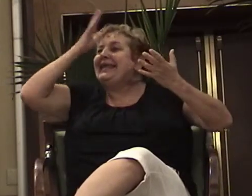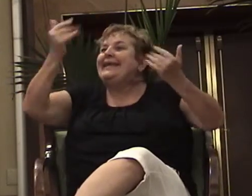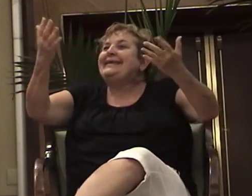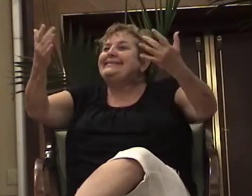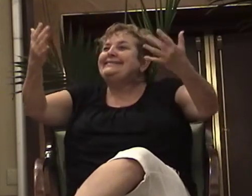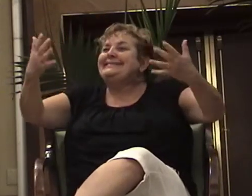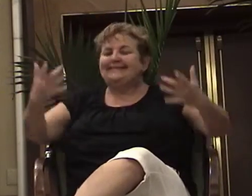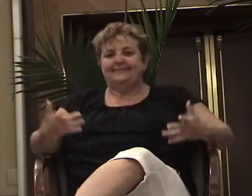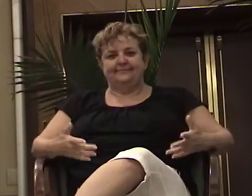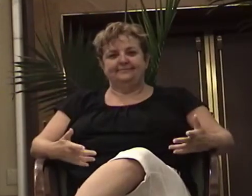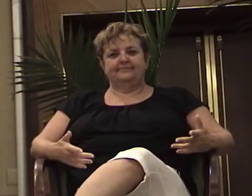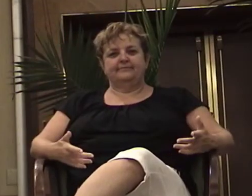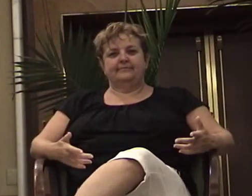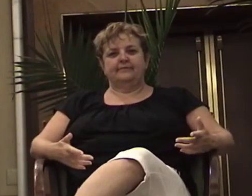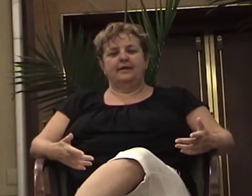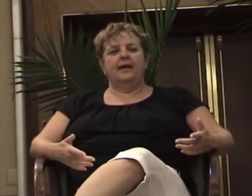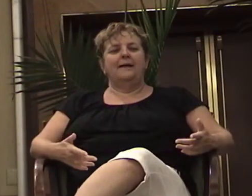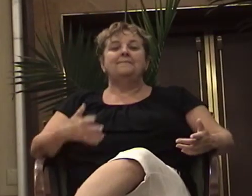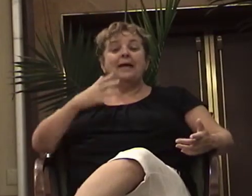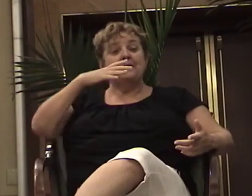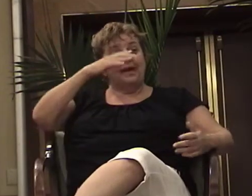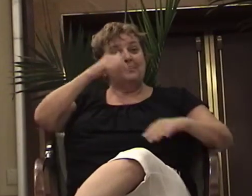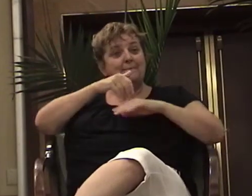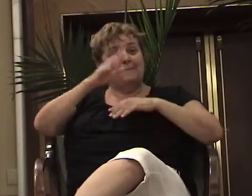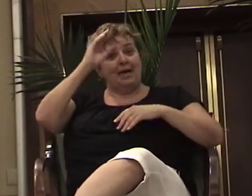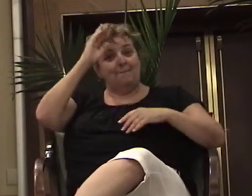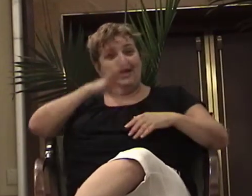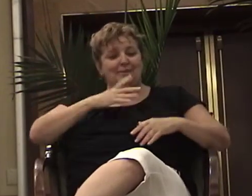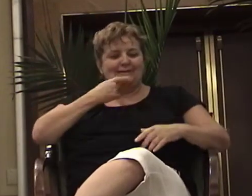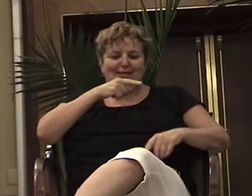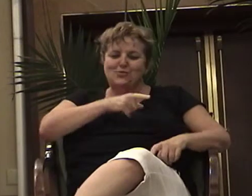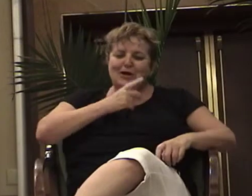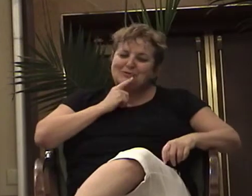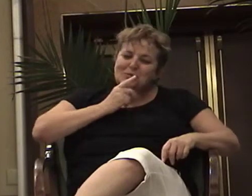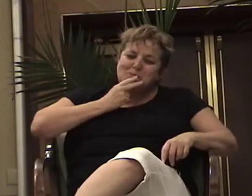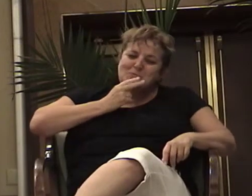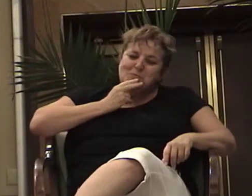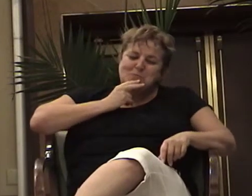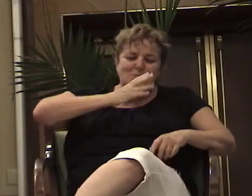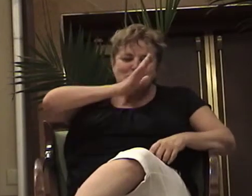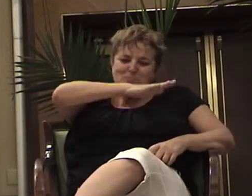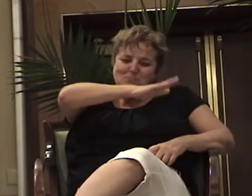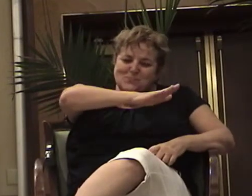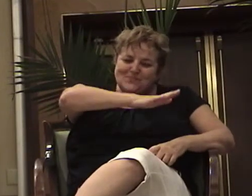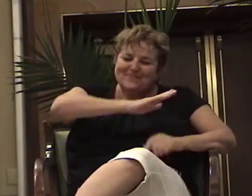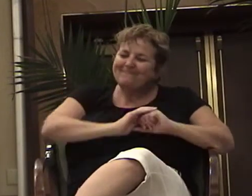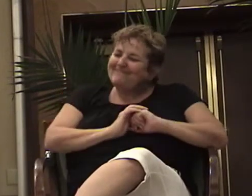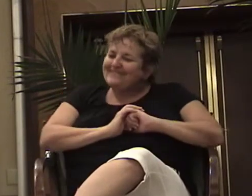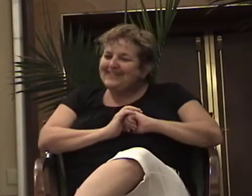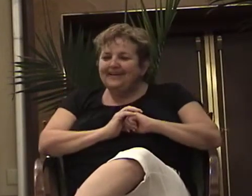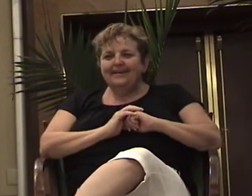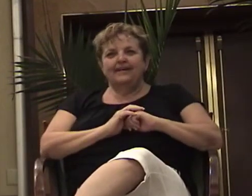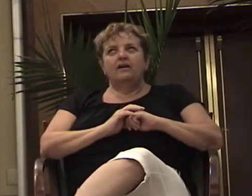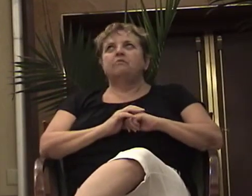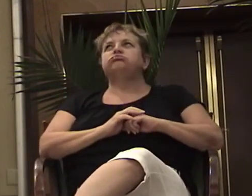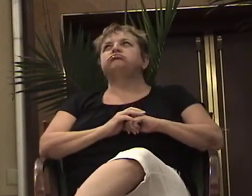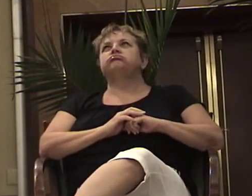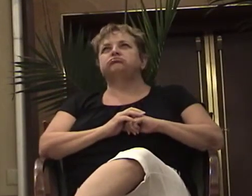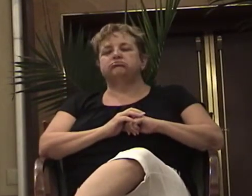And he would put his arms around me and tell me how cute I was and pat me on the head. And thank God for Alcoholics Anonymous and the